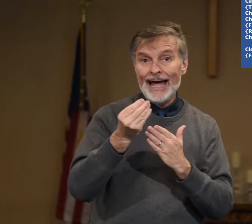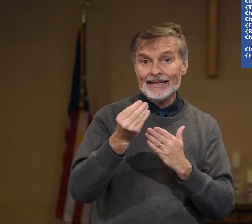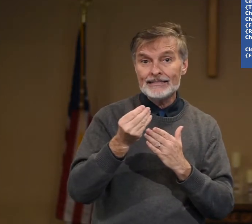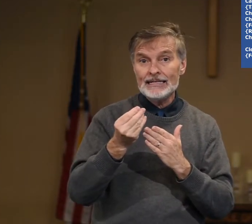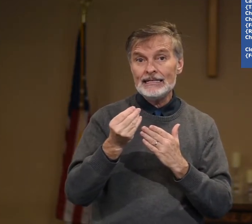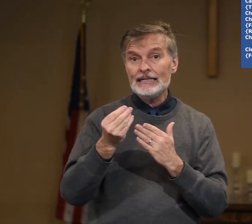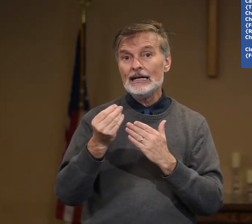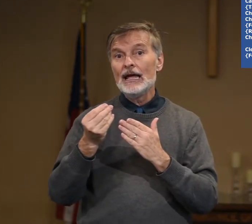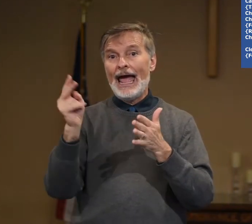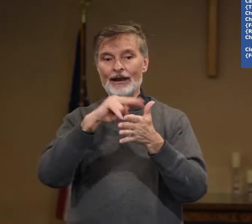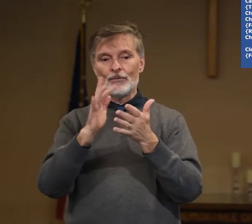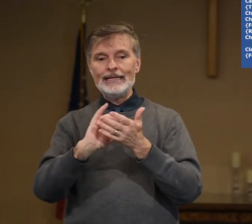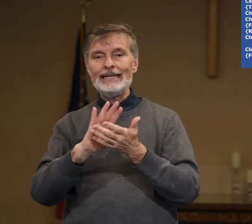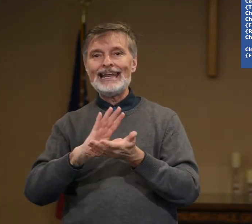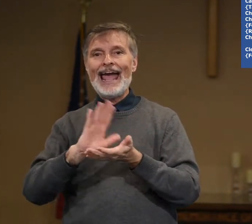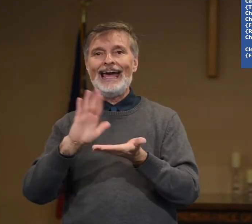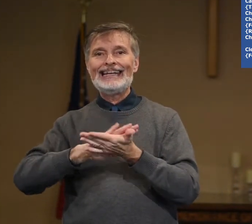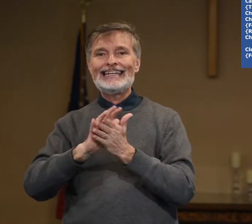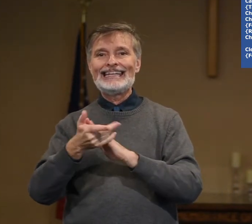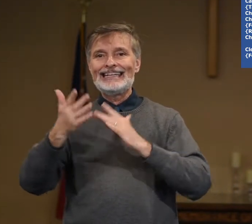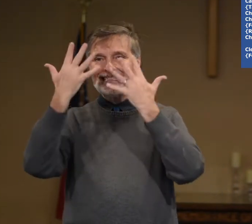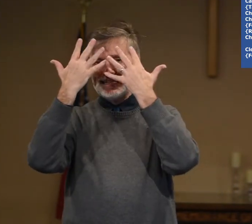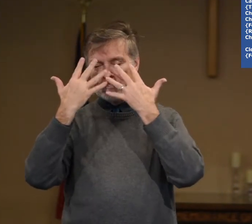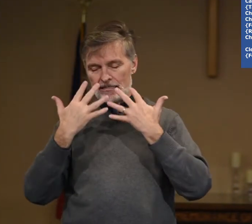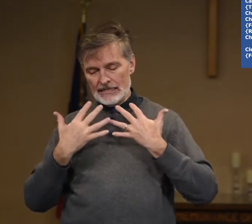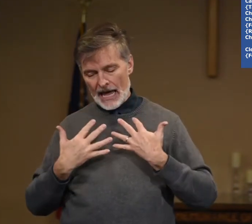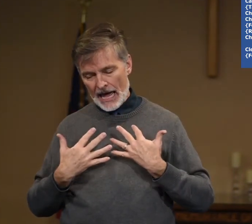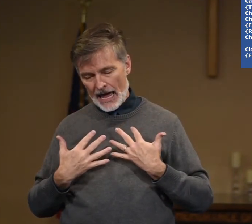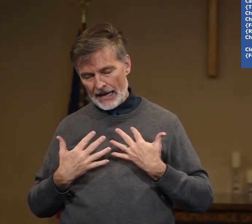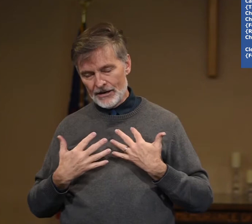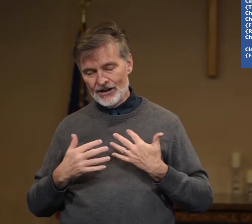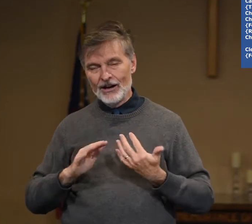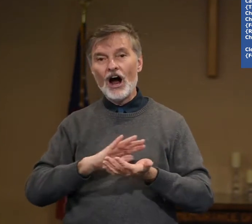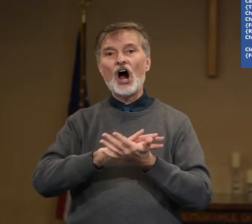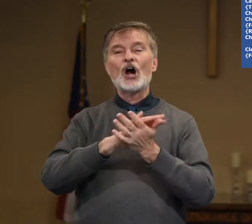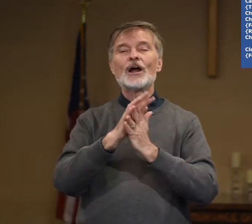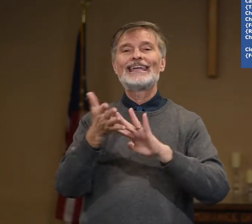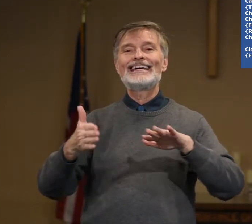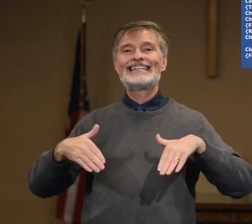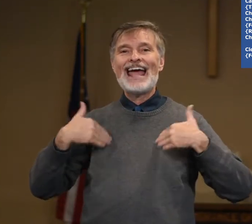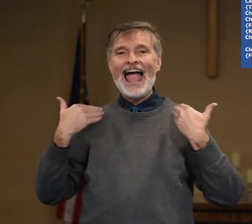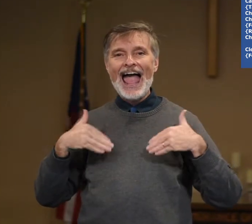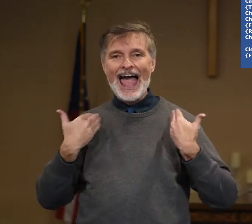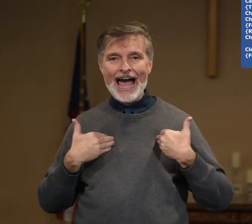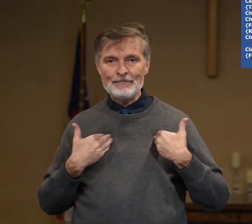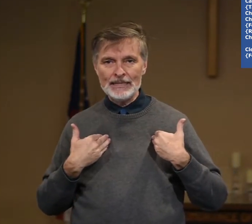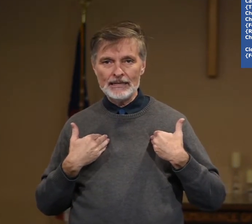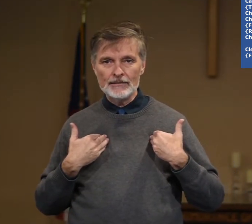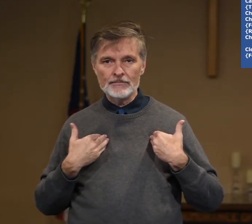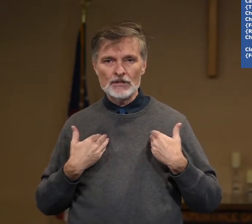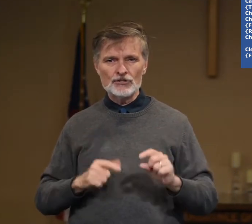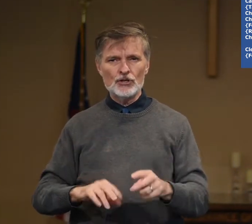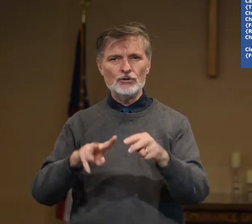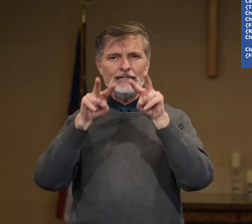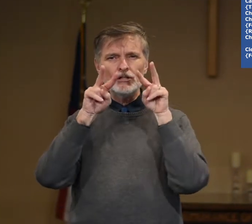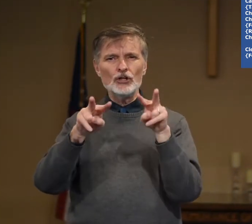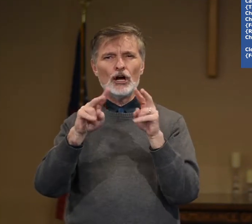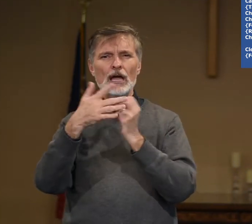magazine and read it and get sad or get happy. So you need to look.